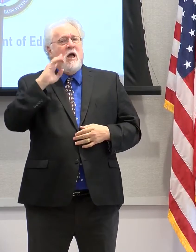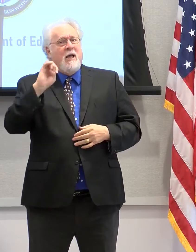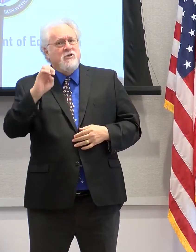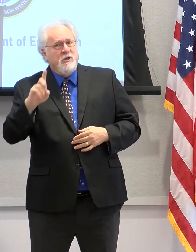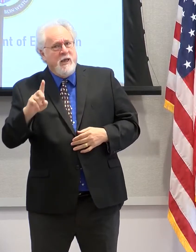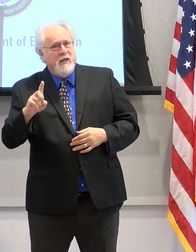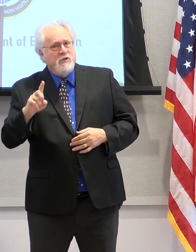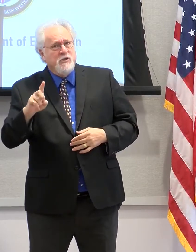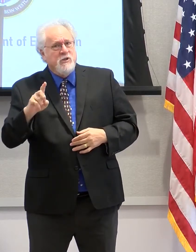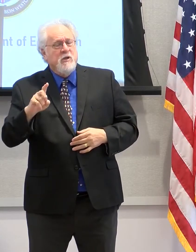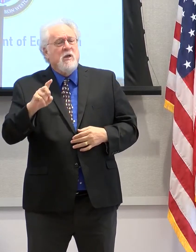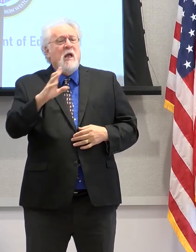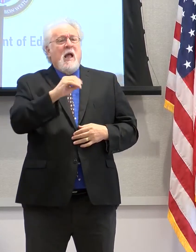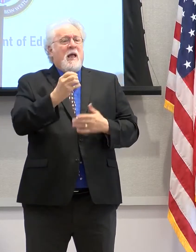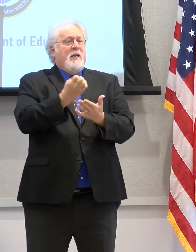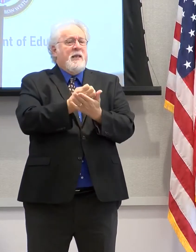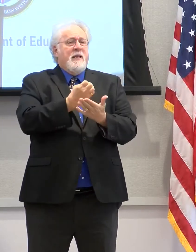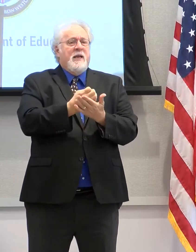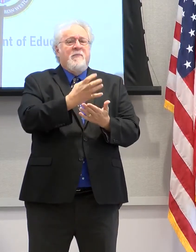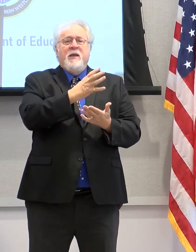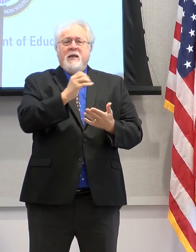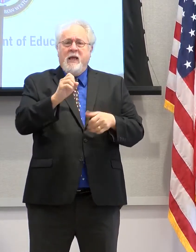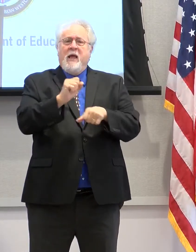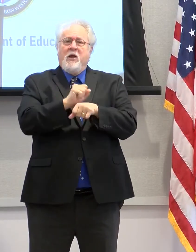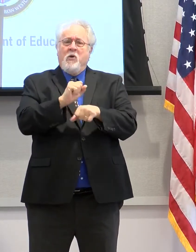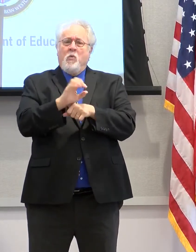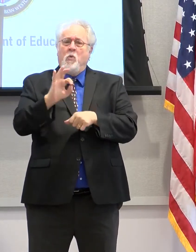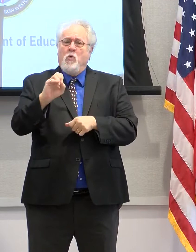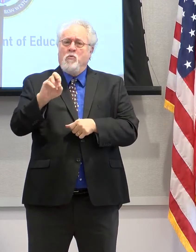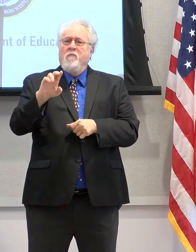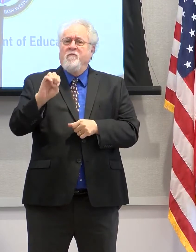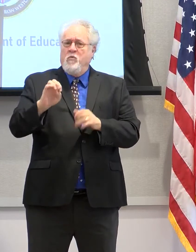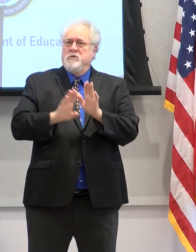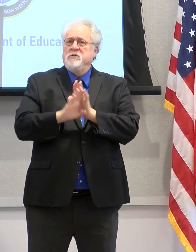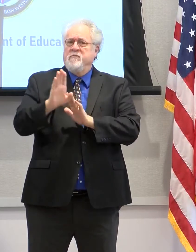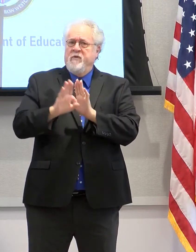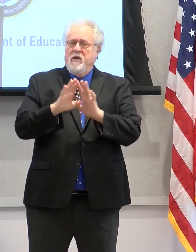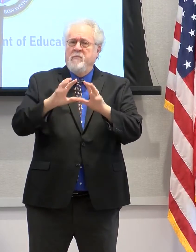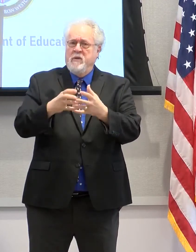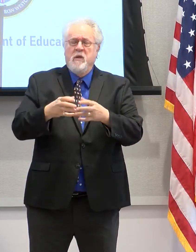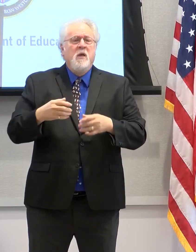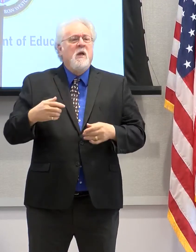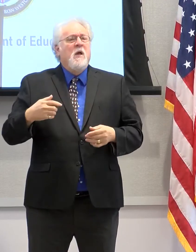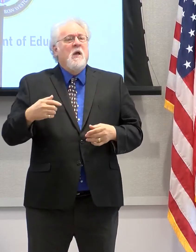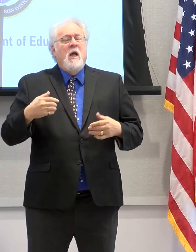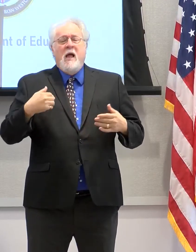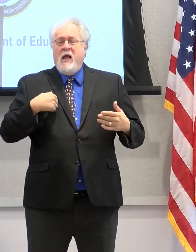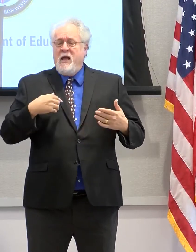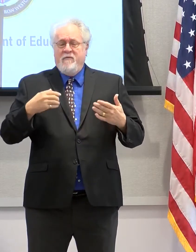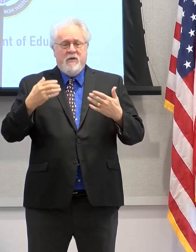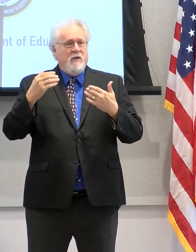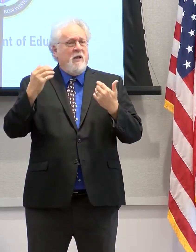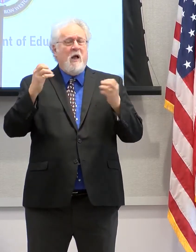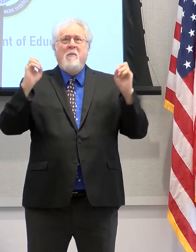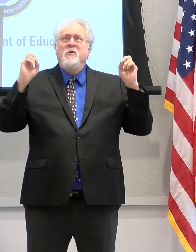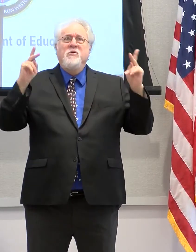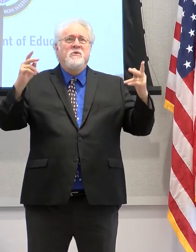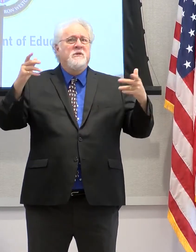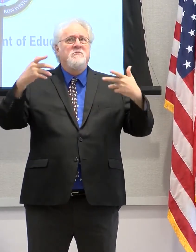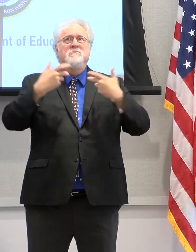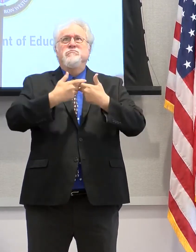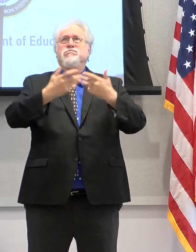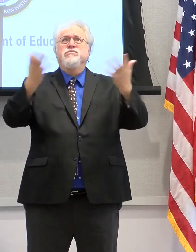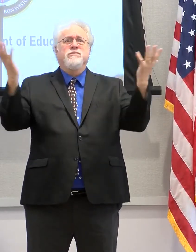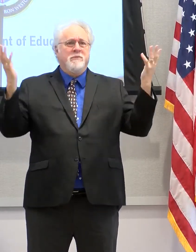but for economic and workforce development. There are limitless opportunities here in the Capital Region,